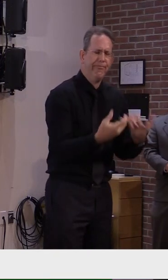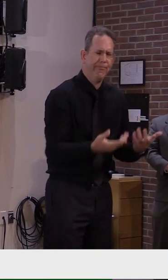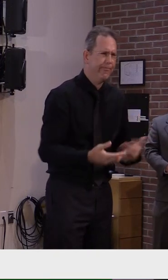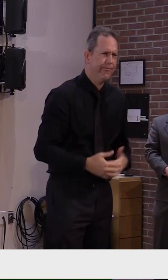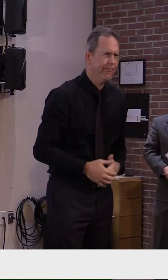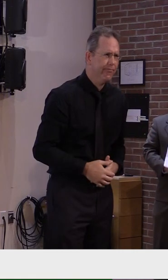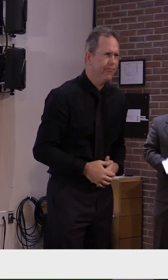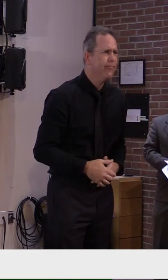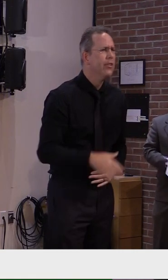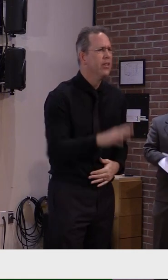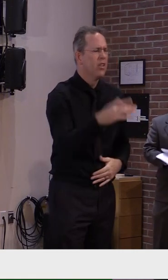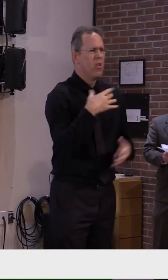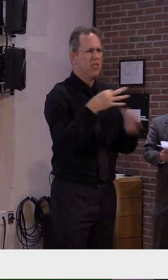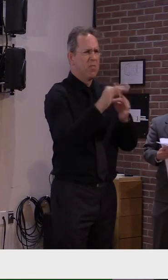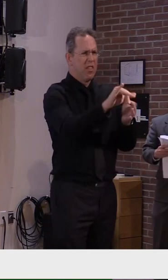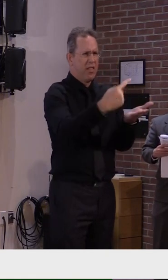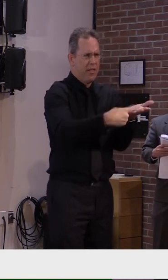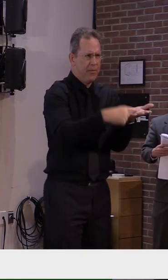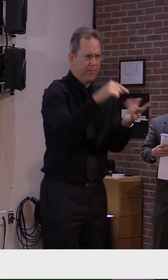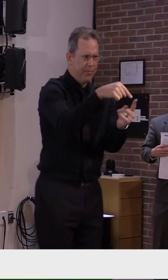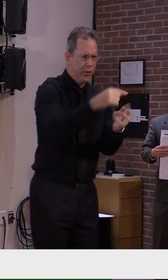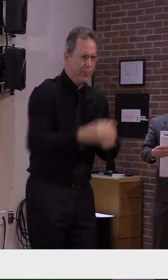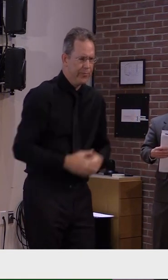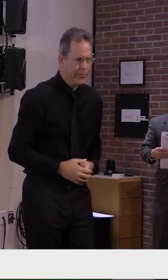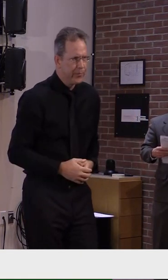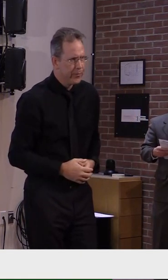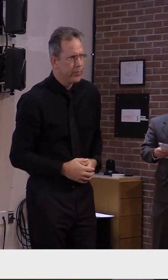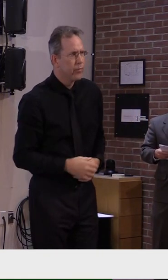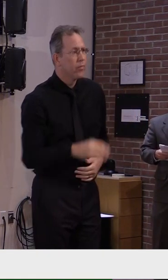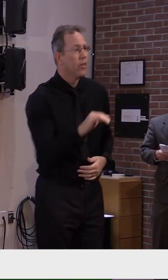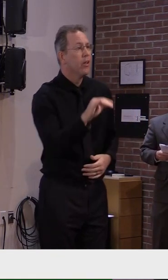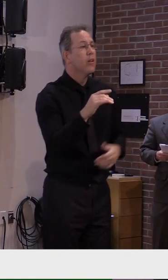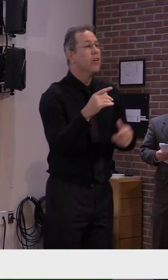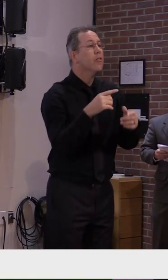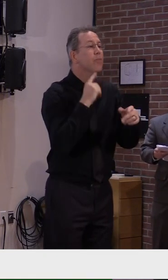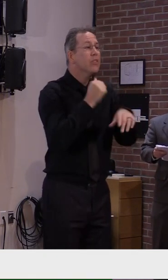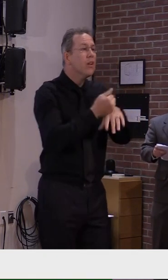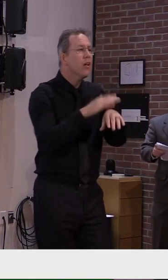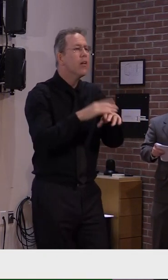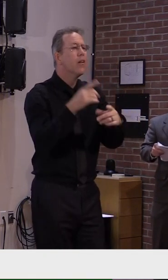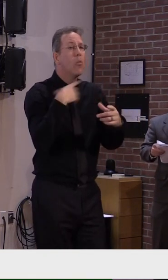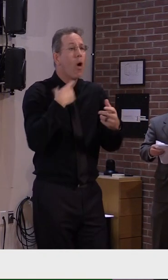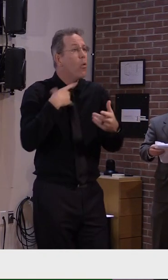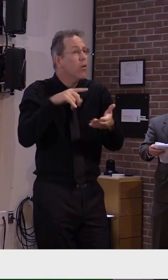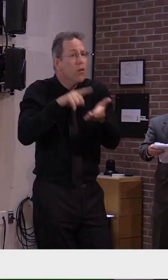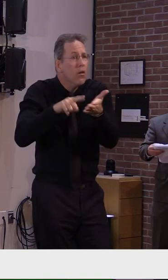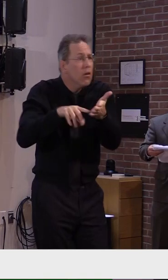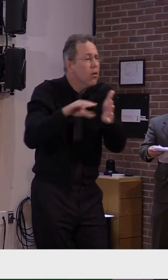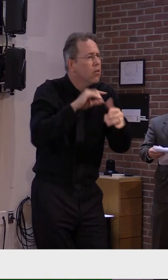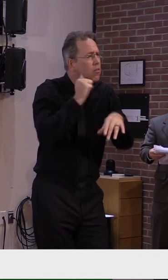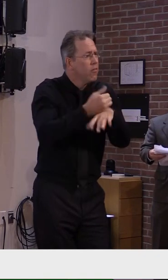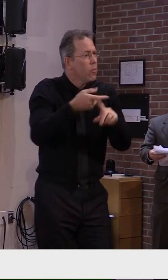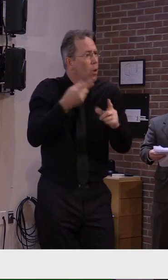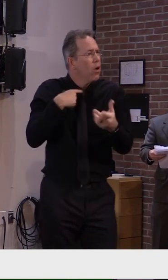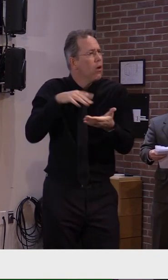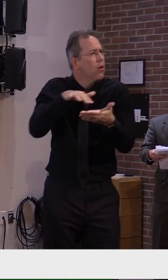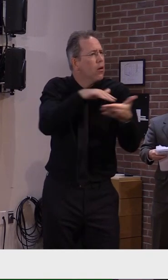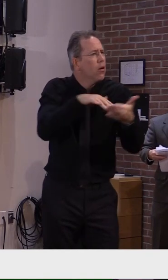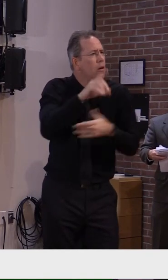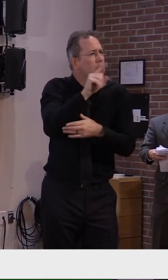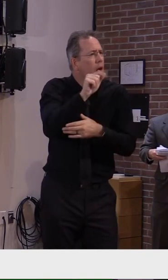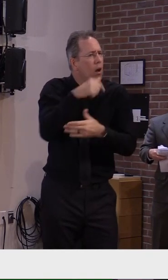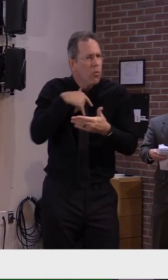The steps we took were based on data from the contact tracers because from the beginning we have